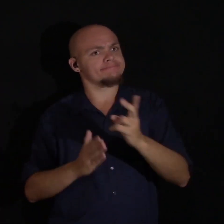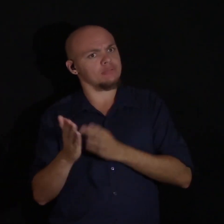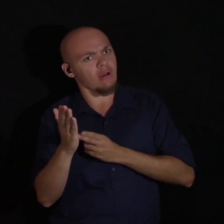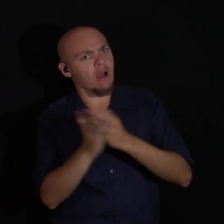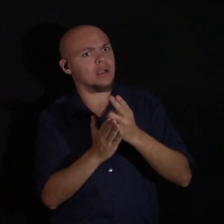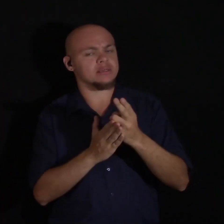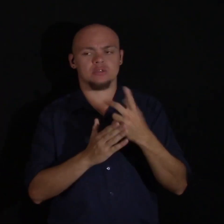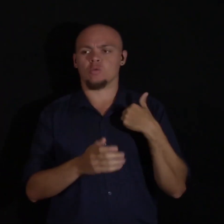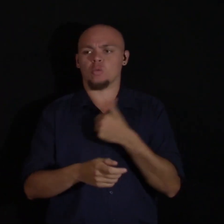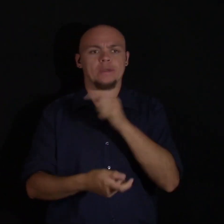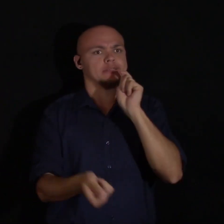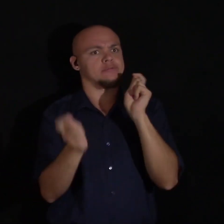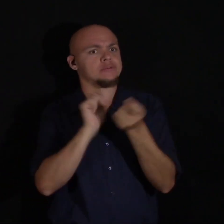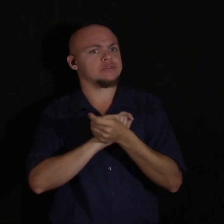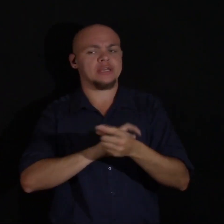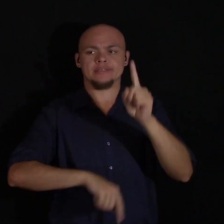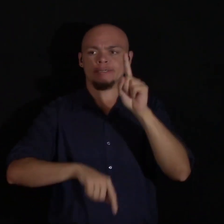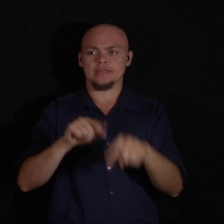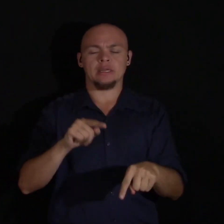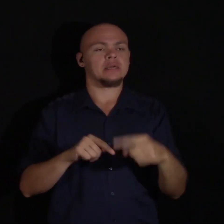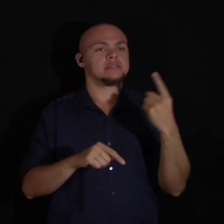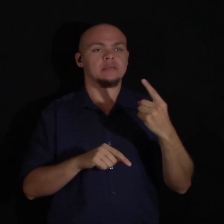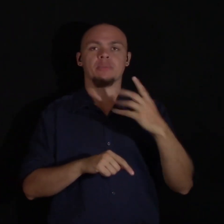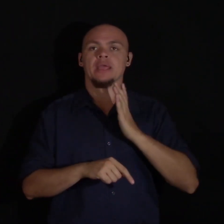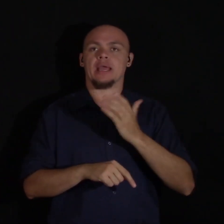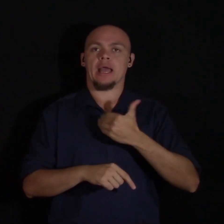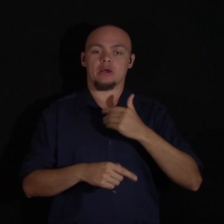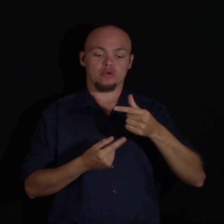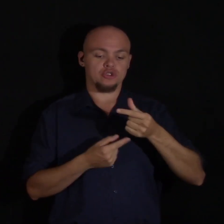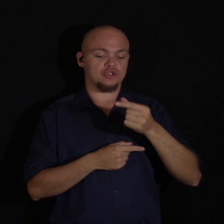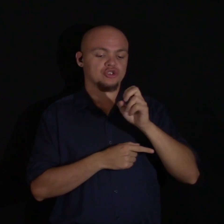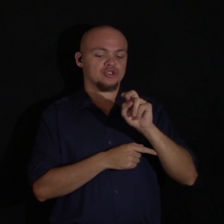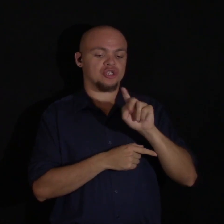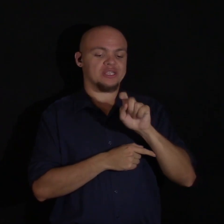Something that we cannot change. Something that has been wired into our genetics.